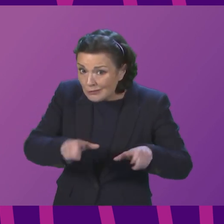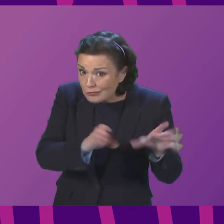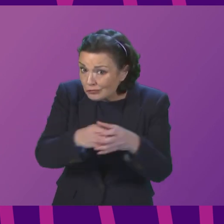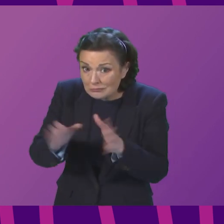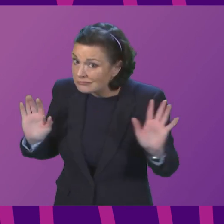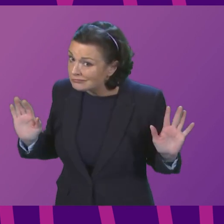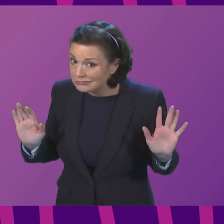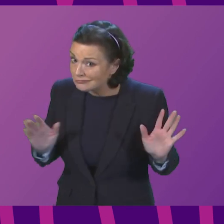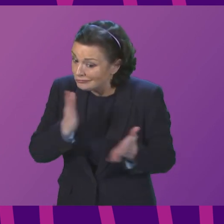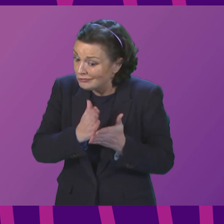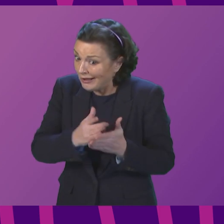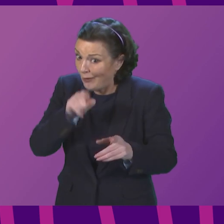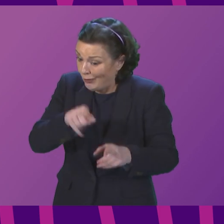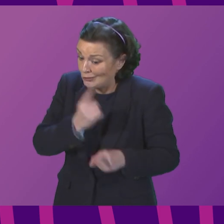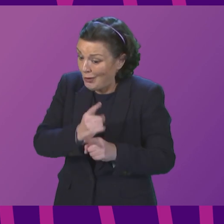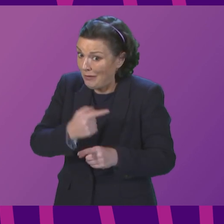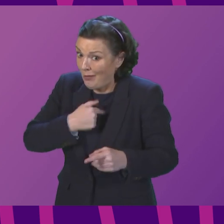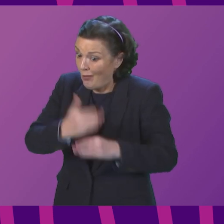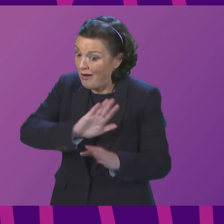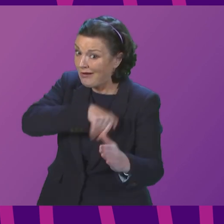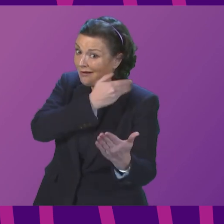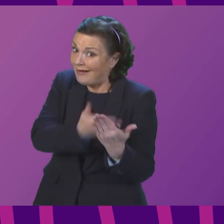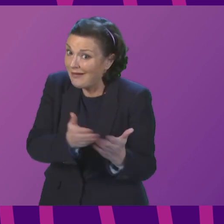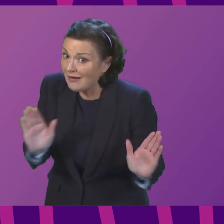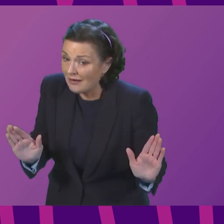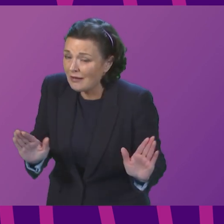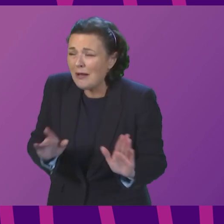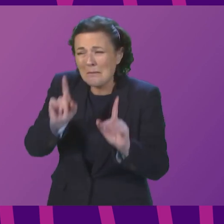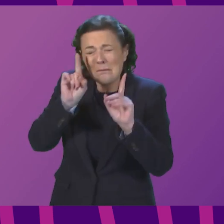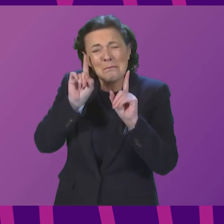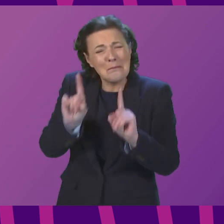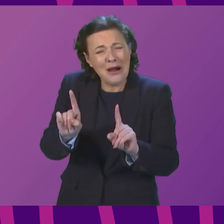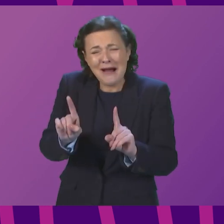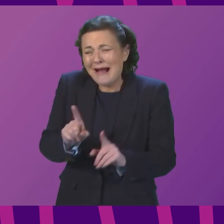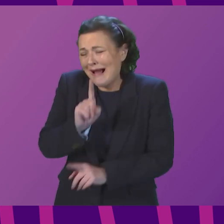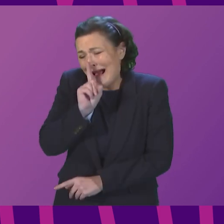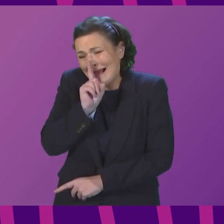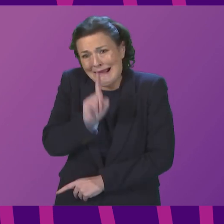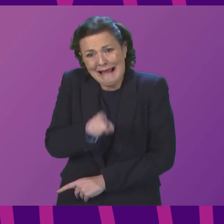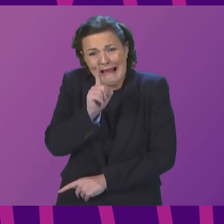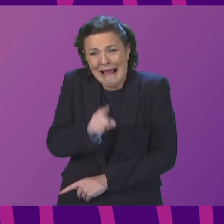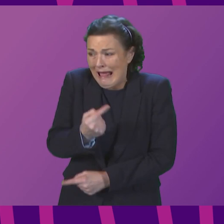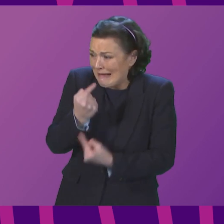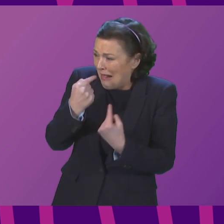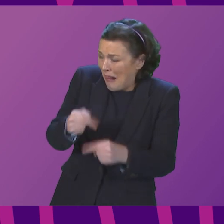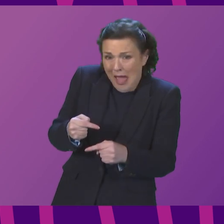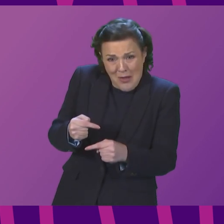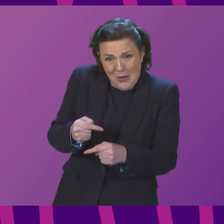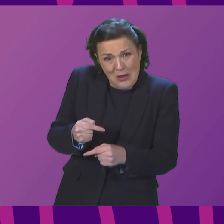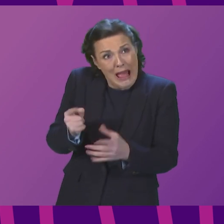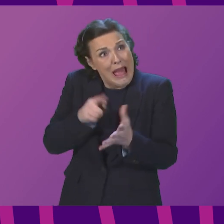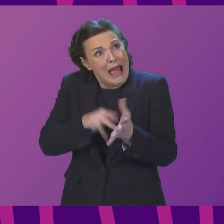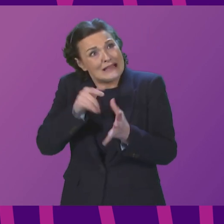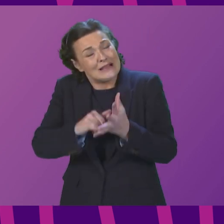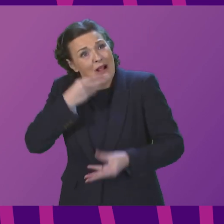has taken in years gone by. But I can't allow this moment to pass without reminding Anna Sarwar that